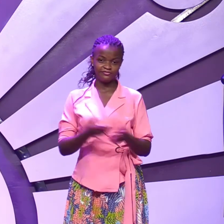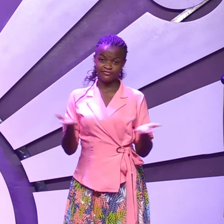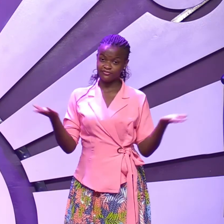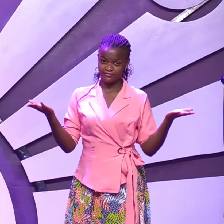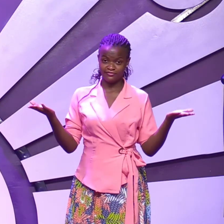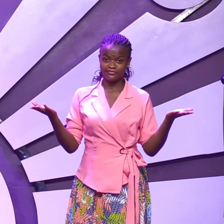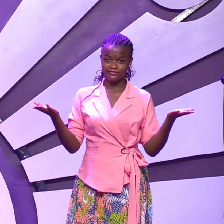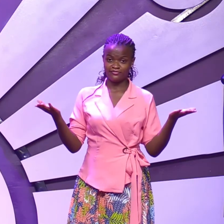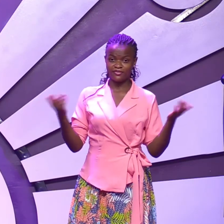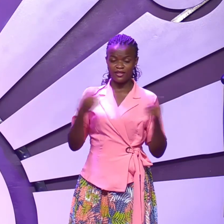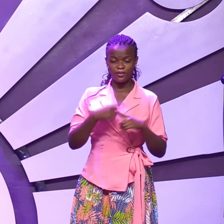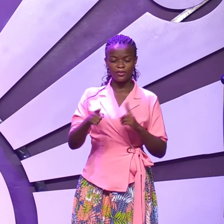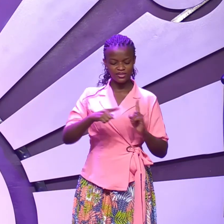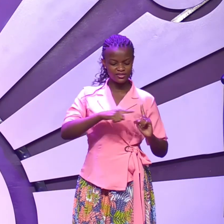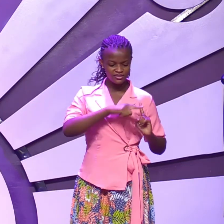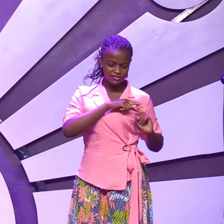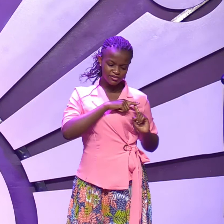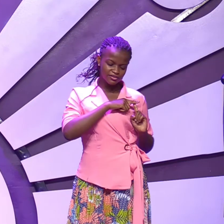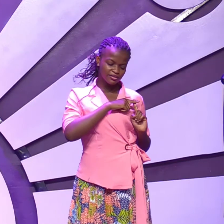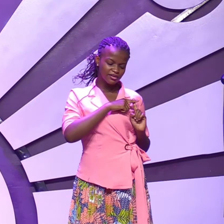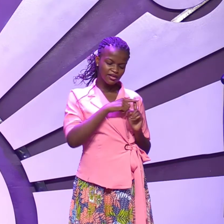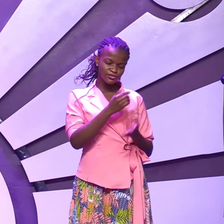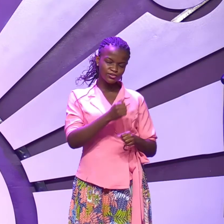but the believer has trusted the Lord